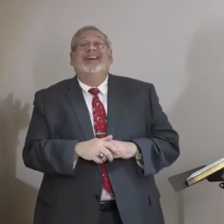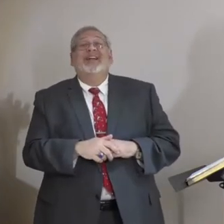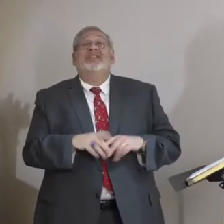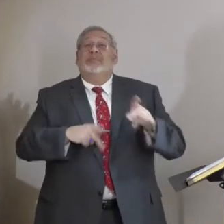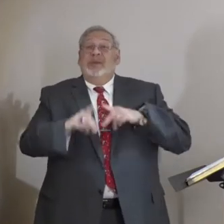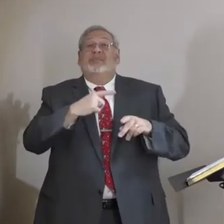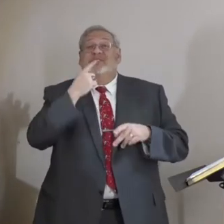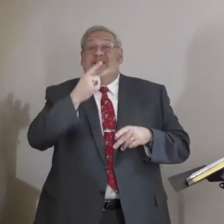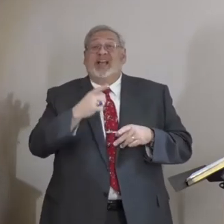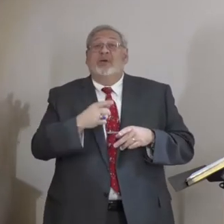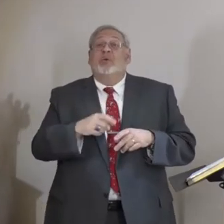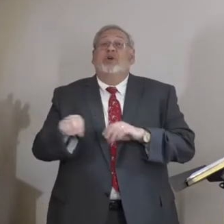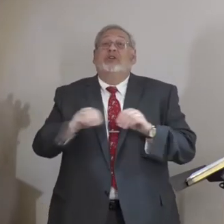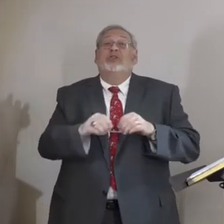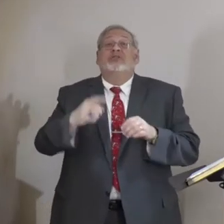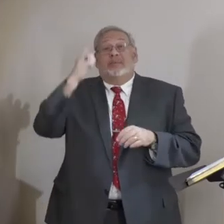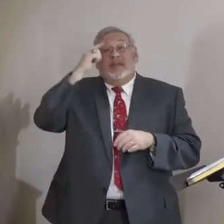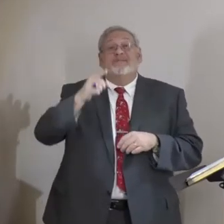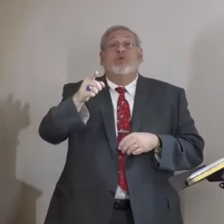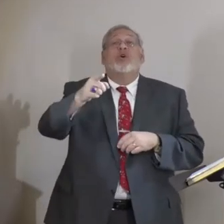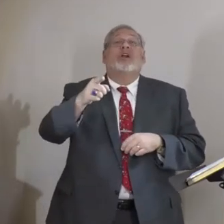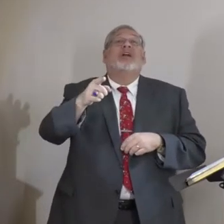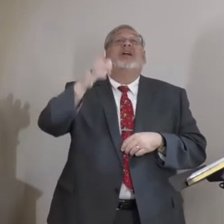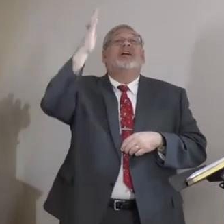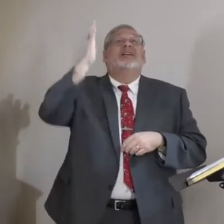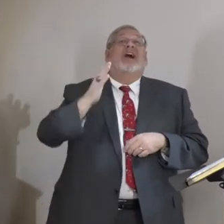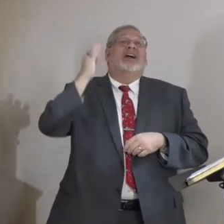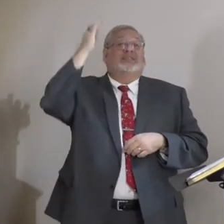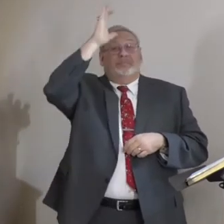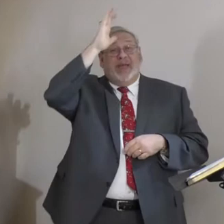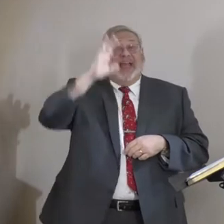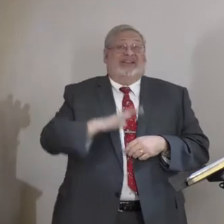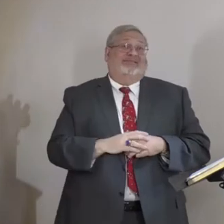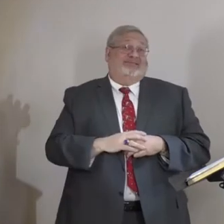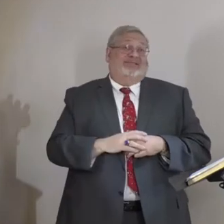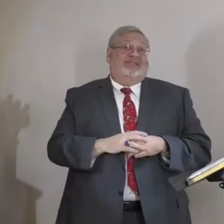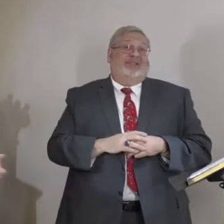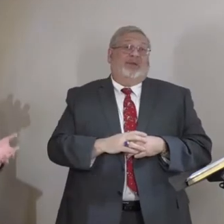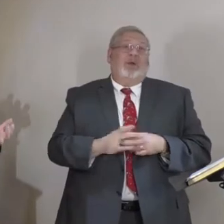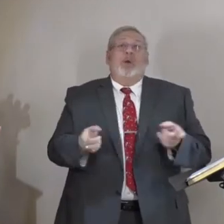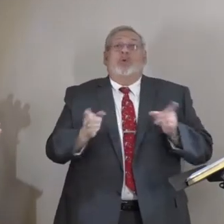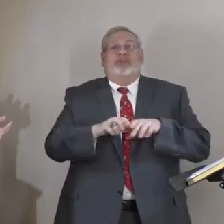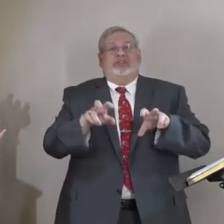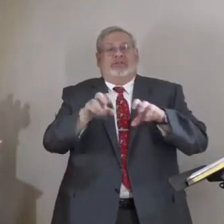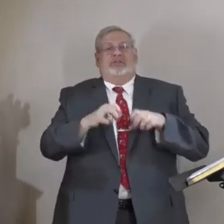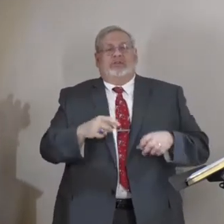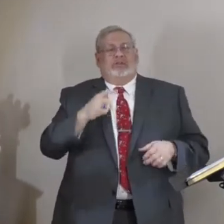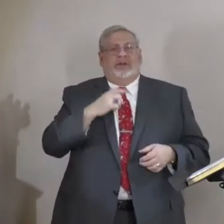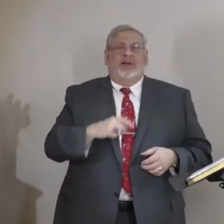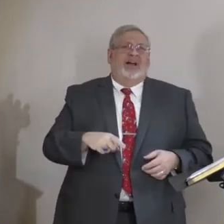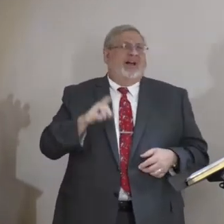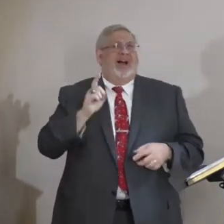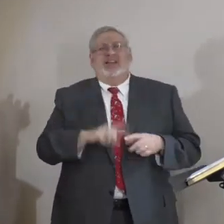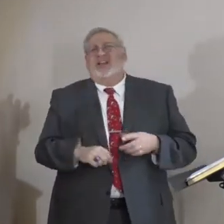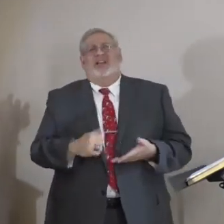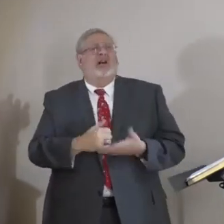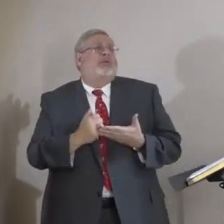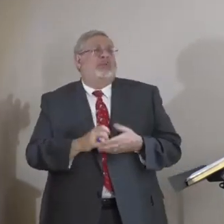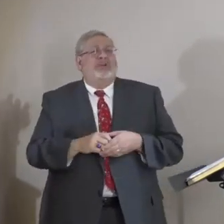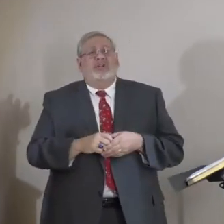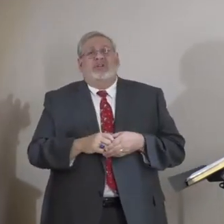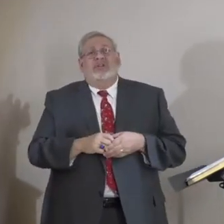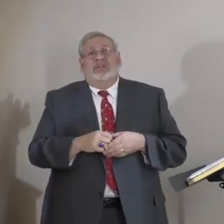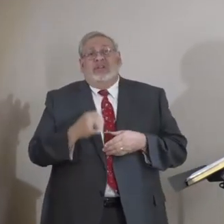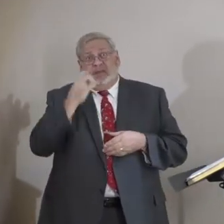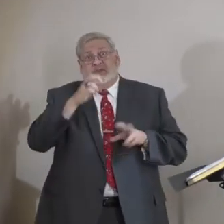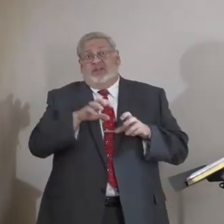said we're going to do something for that man. And, you know, when you're selfish, you just sit back and say, there's no way I can help others. There's nothing